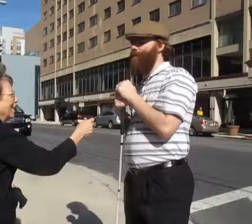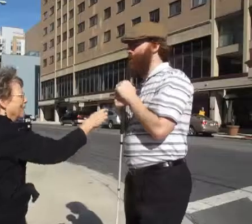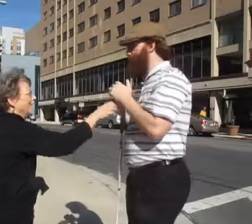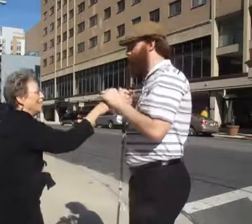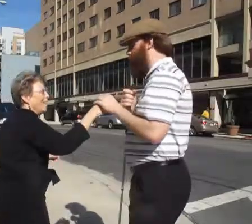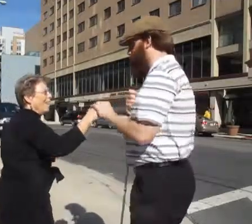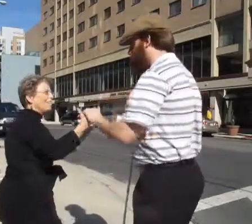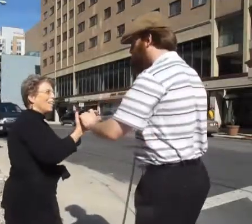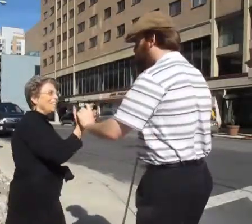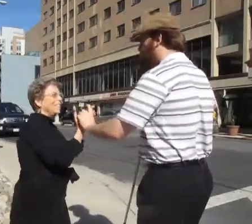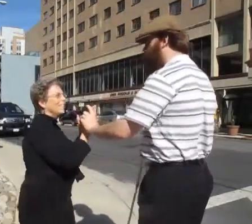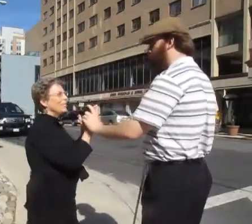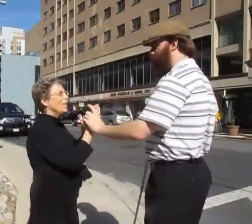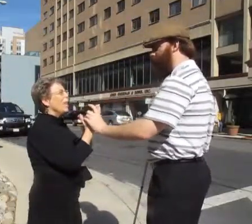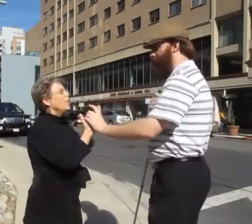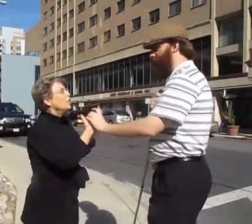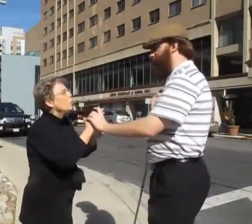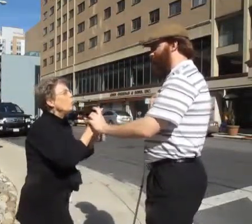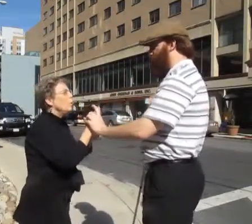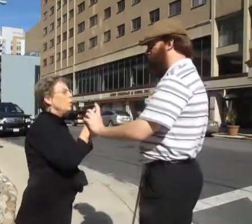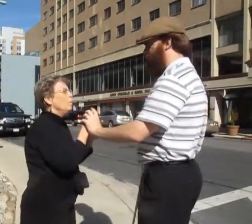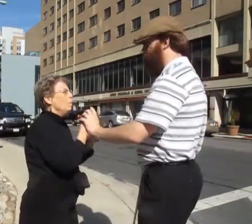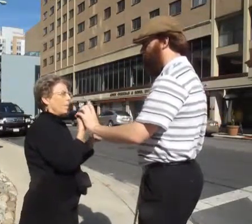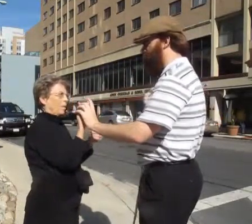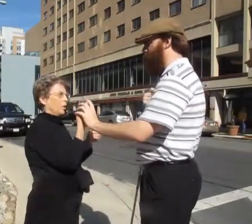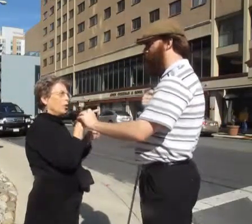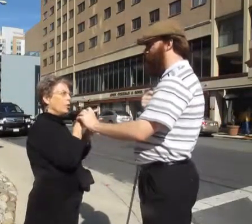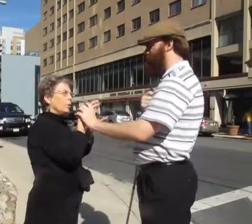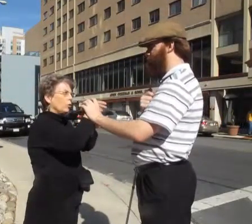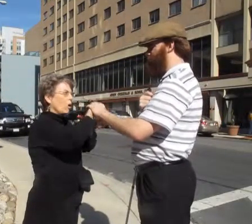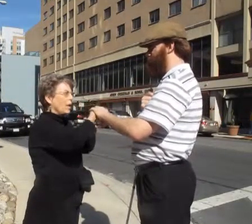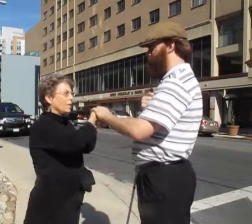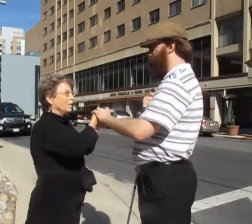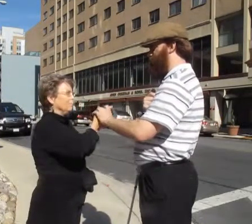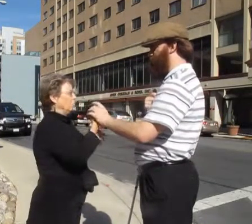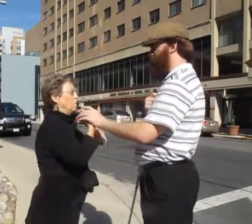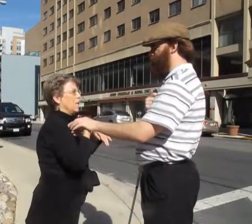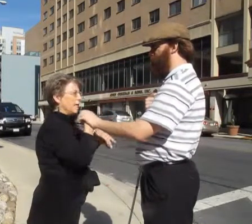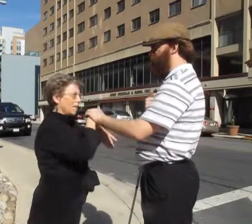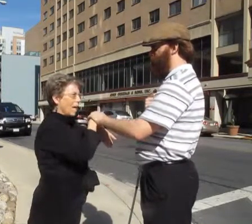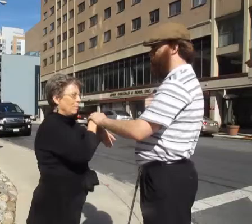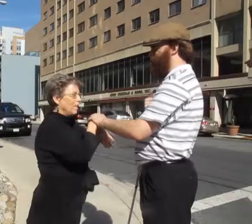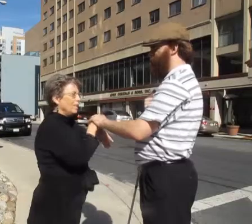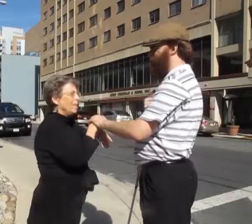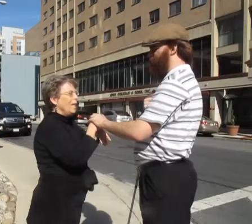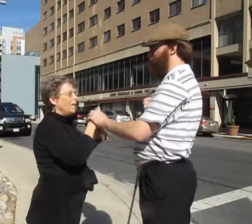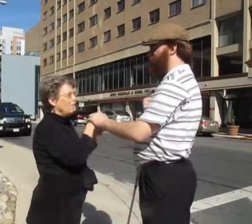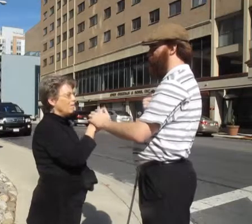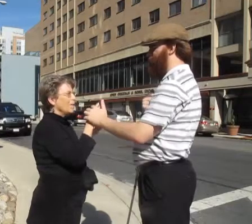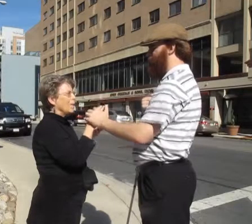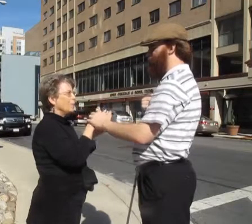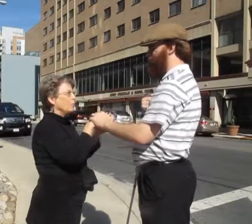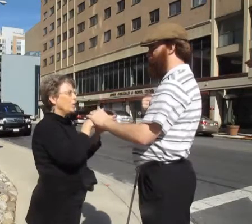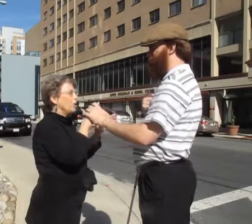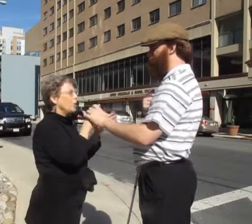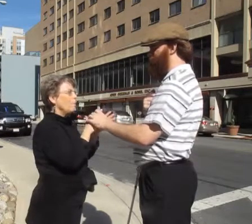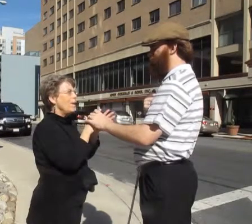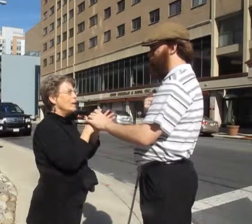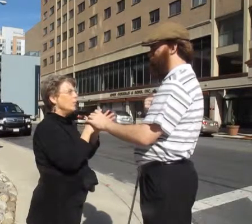All right, so you had crossed, and I timed it, and we found out to reach to the middle,